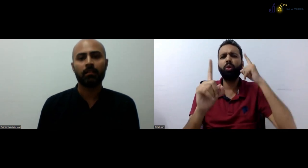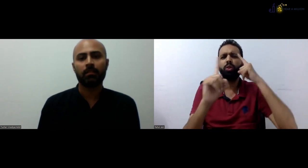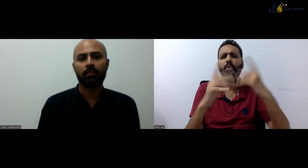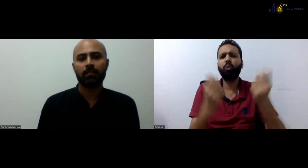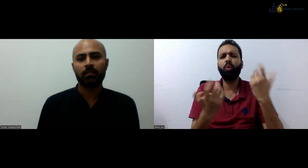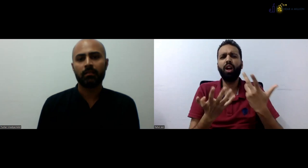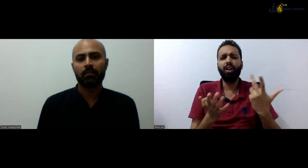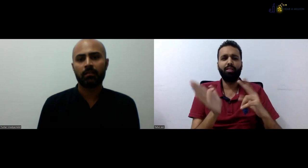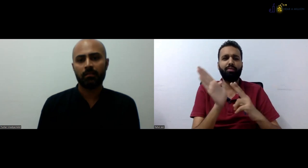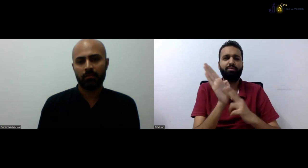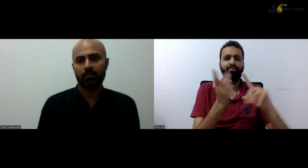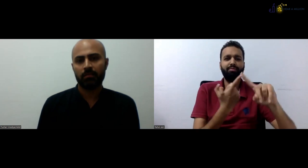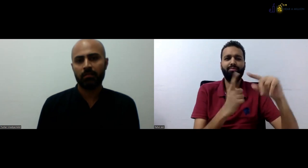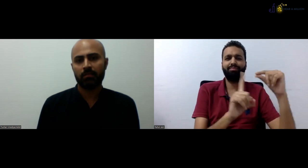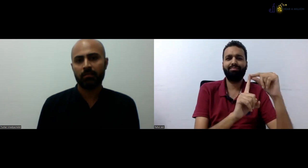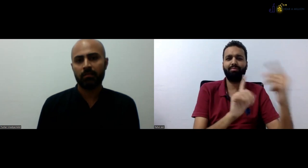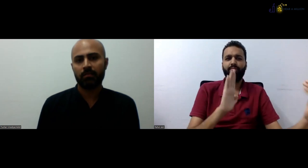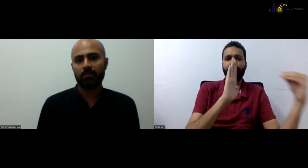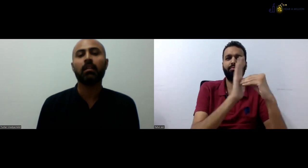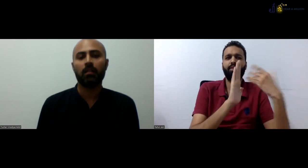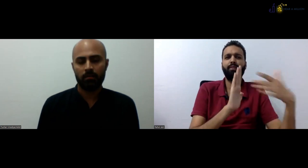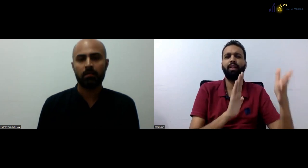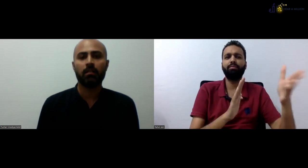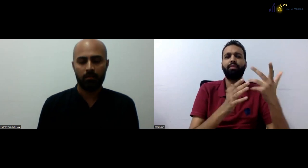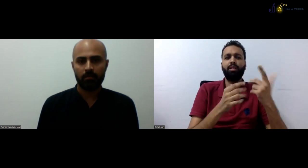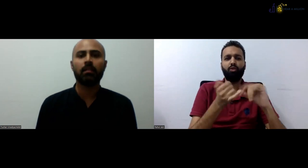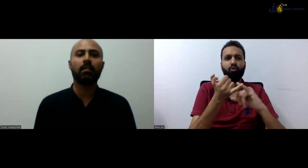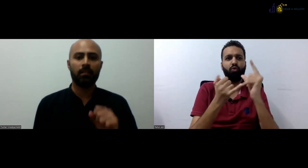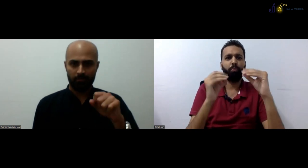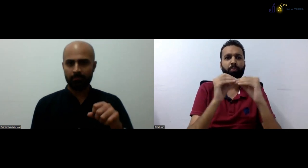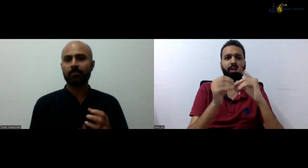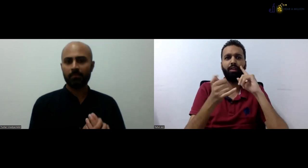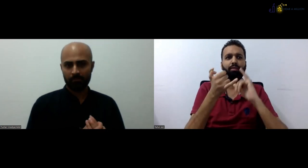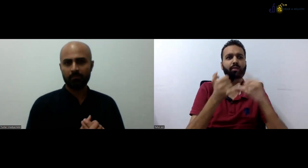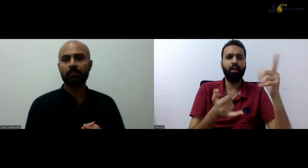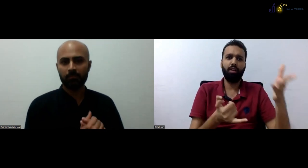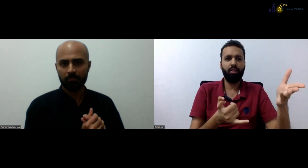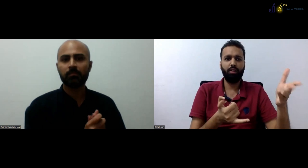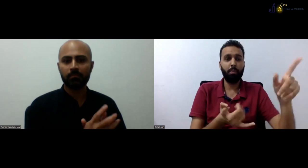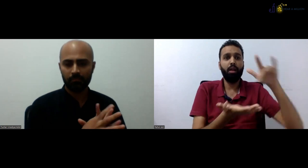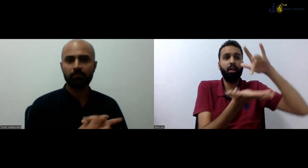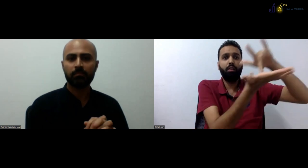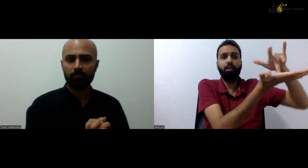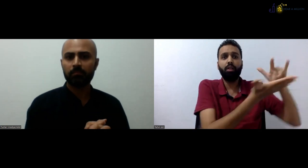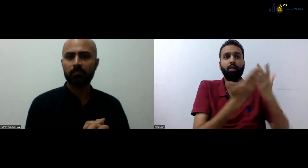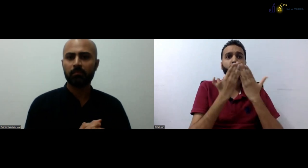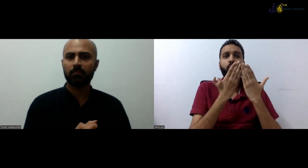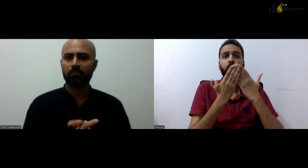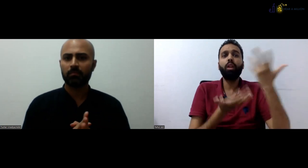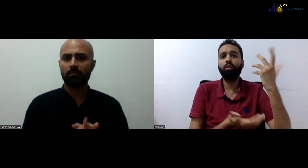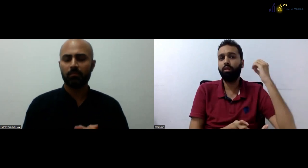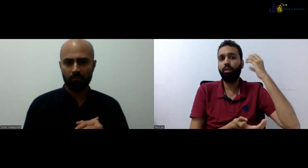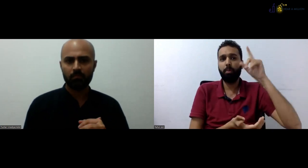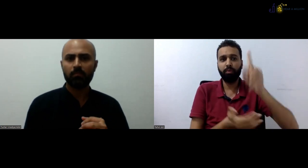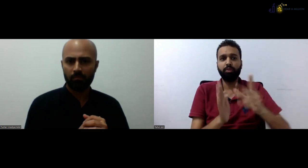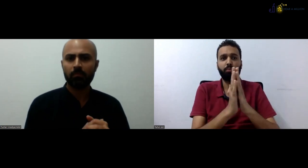apply, have finished their 12th and the two-year program, the DTISL. And we know that the NEP has